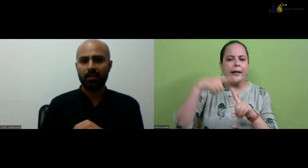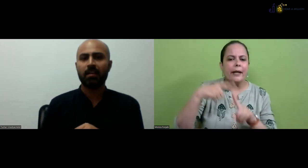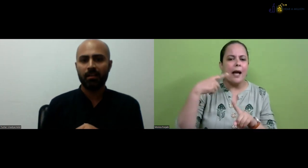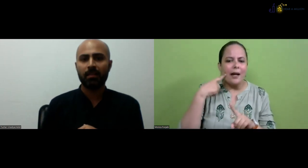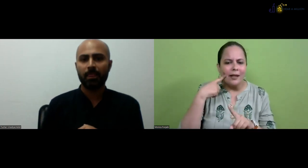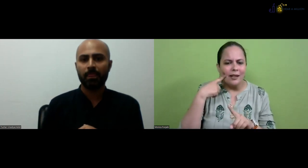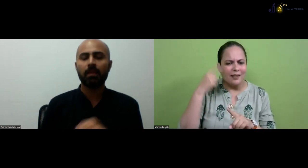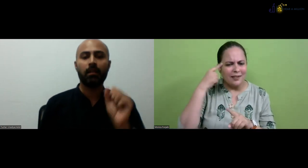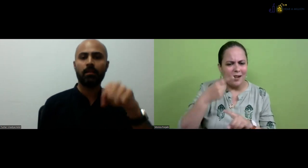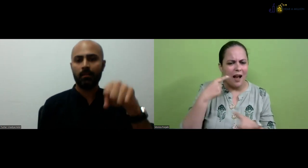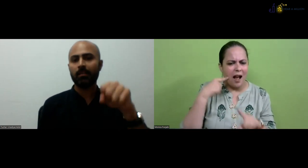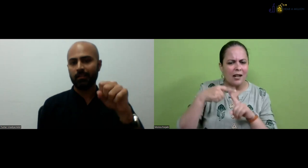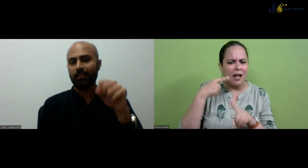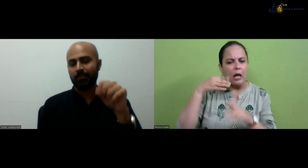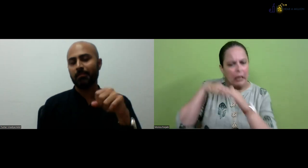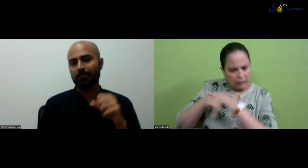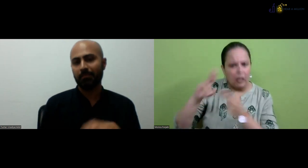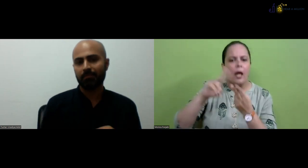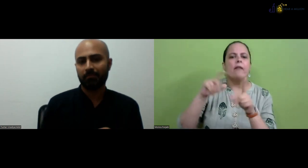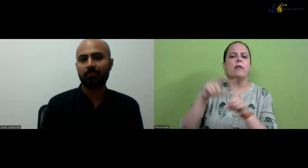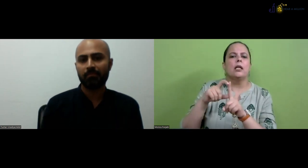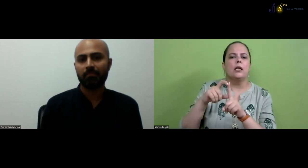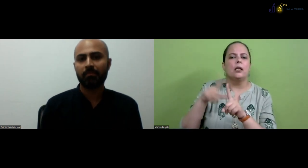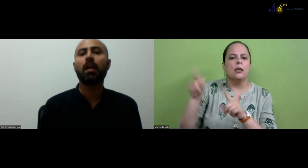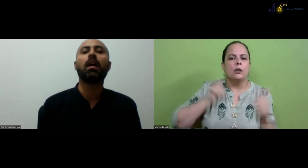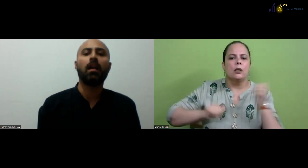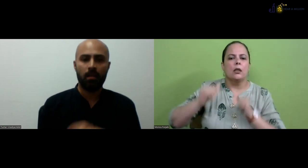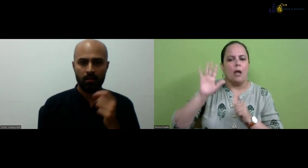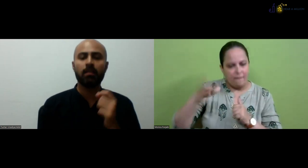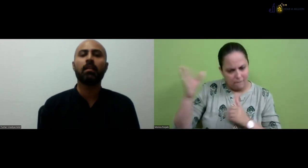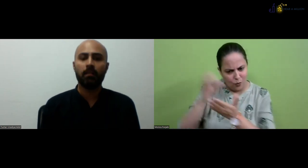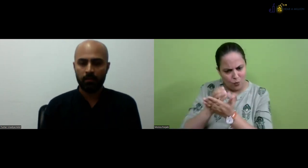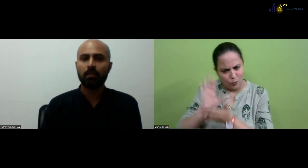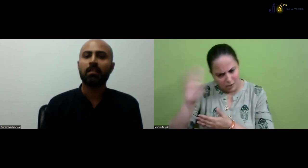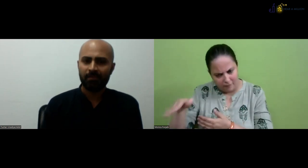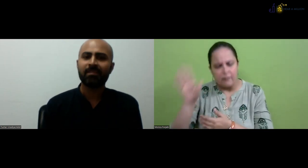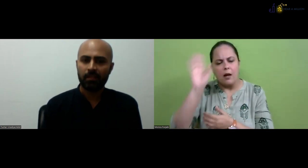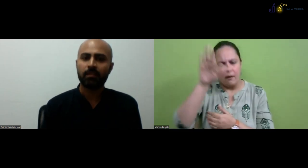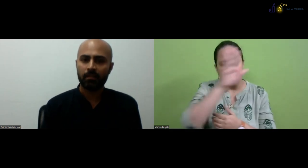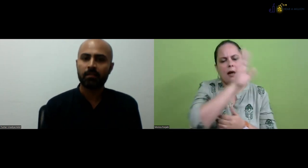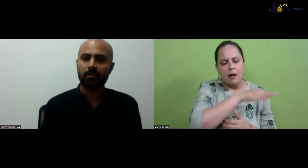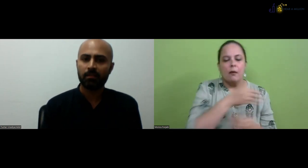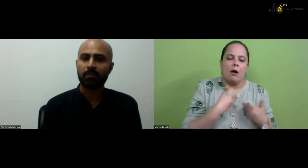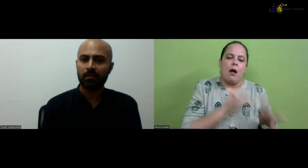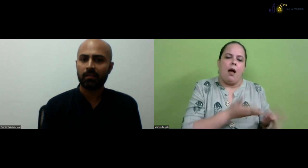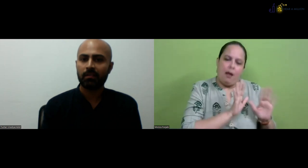being, uh, earlier taught as well. You know, ITI. So they have fashion designing course.